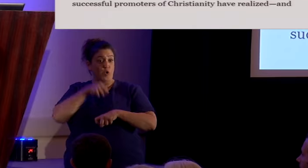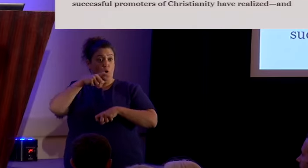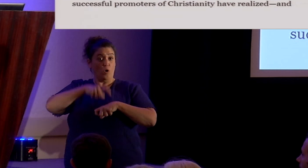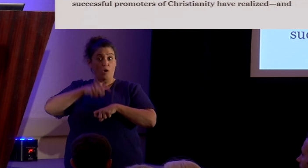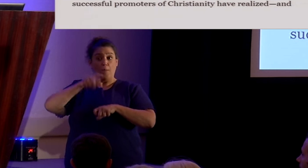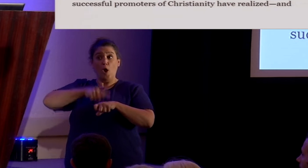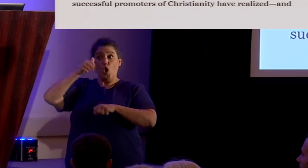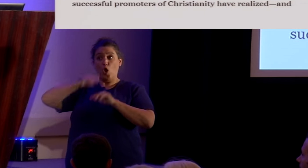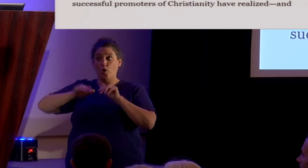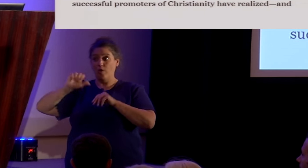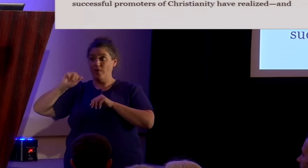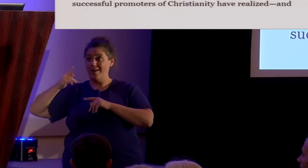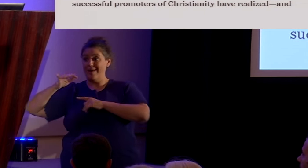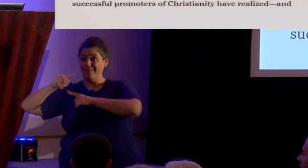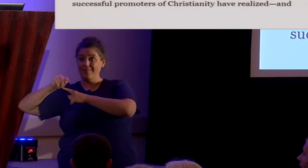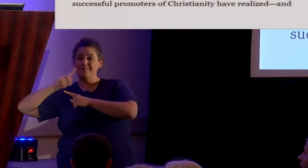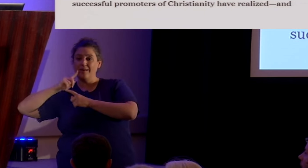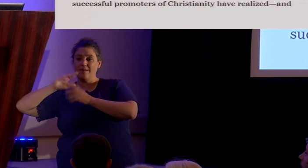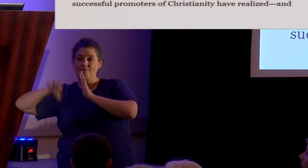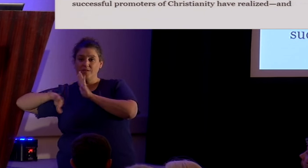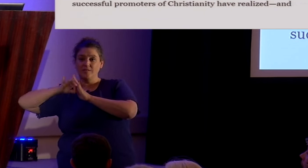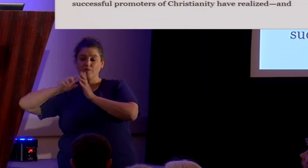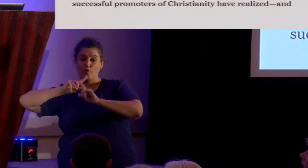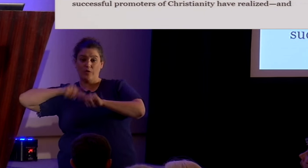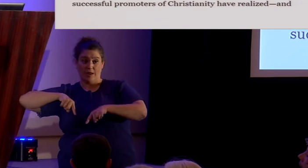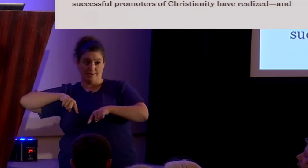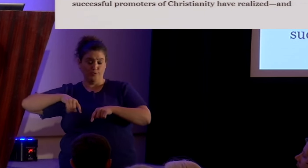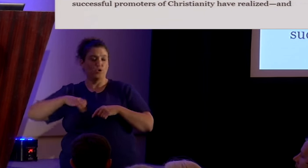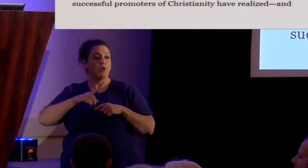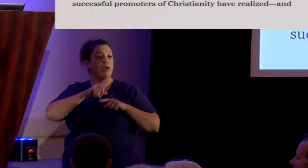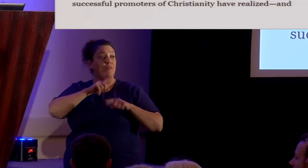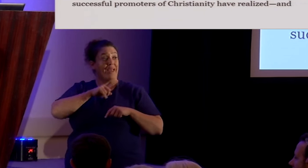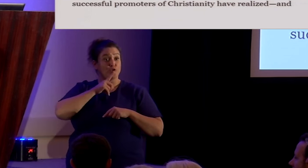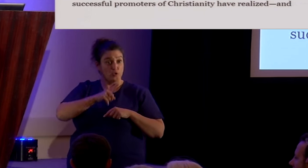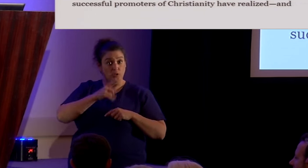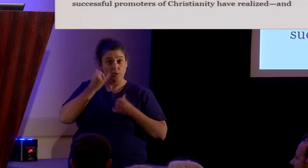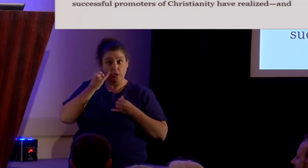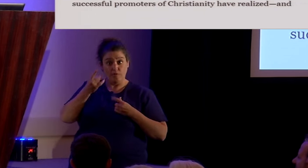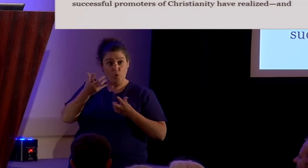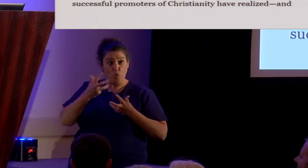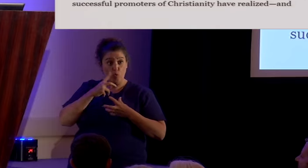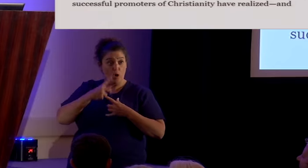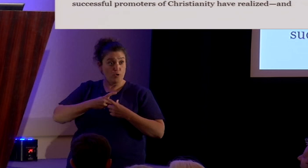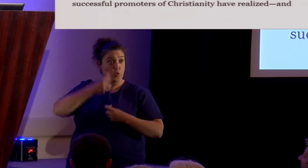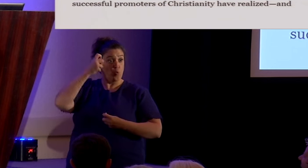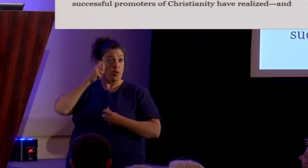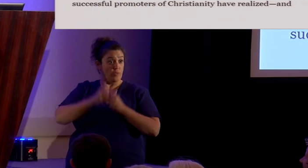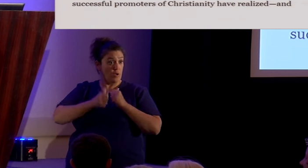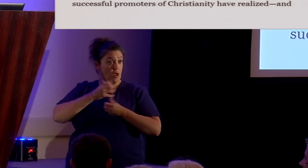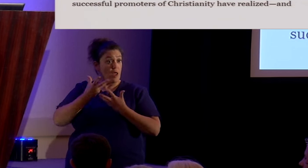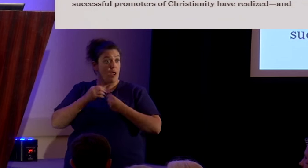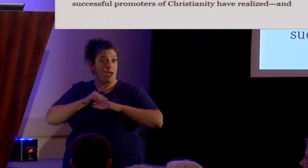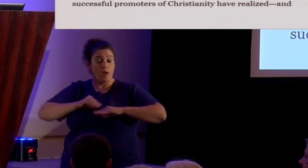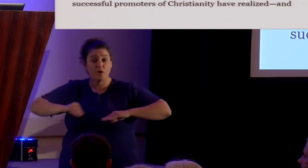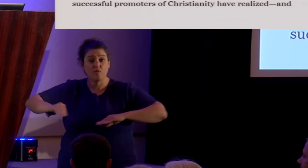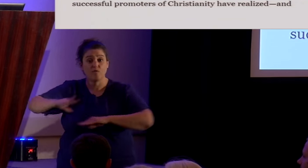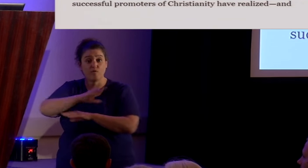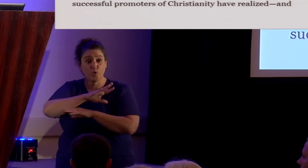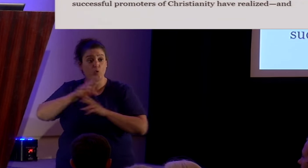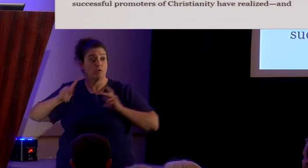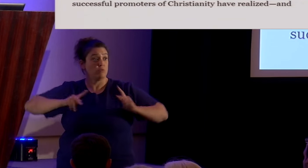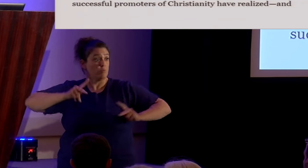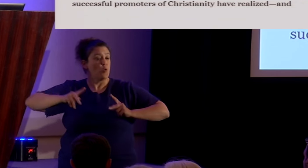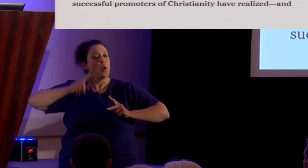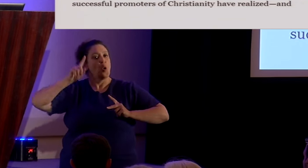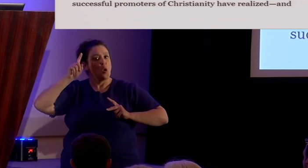polemicists, have discovered the answer. The answer that those who want to win the contest and to influence society must